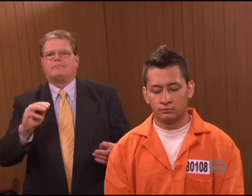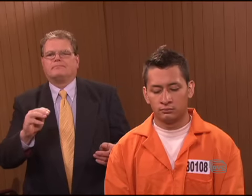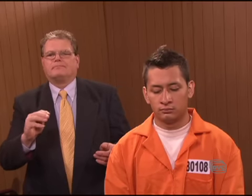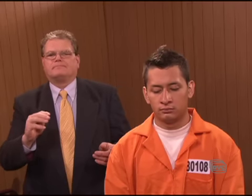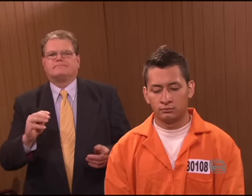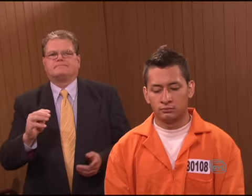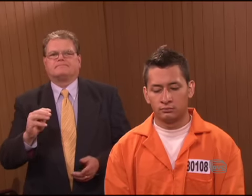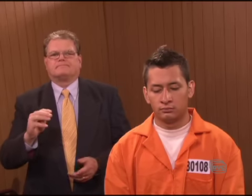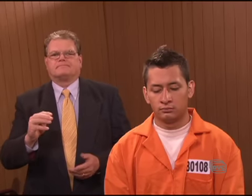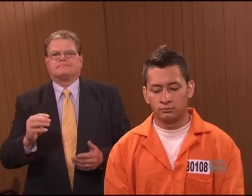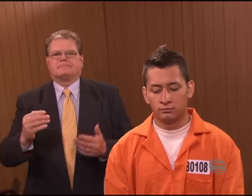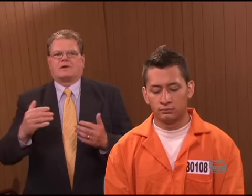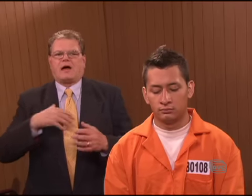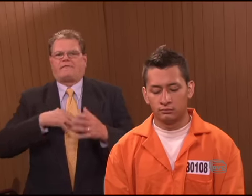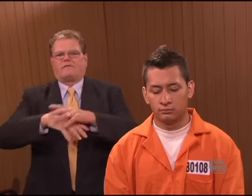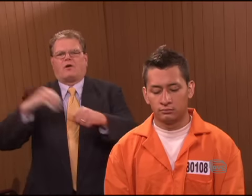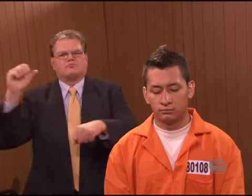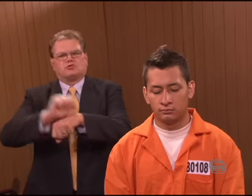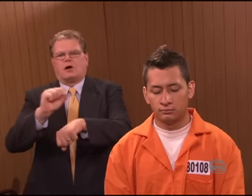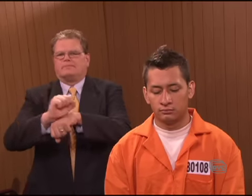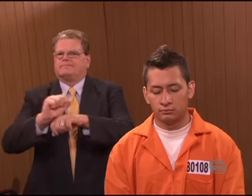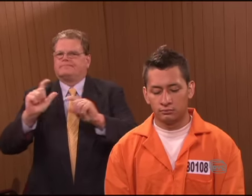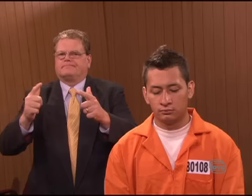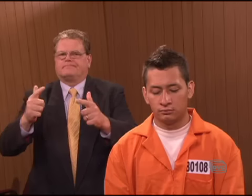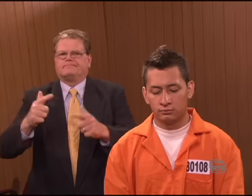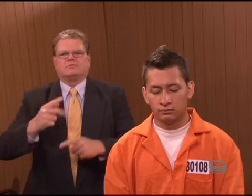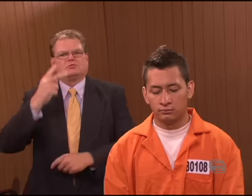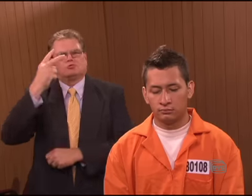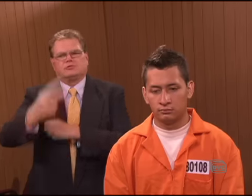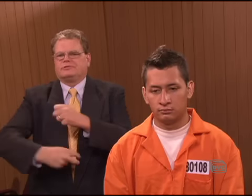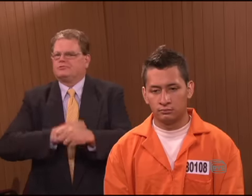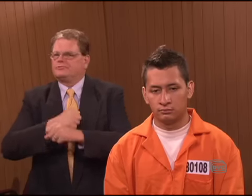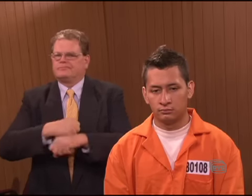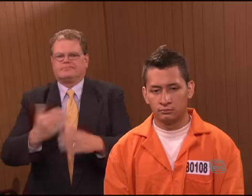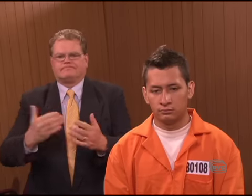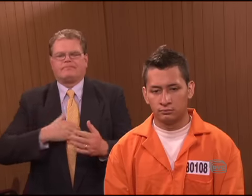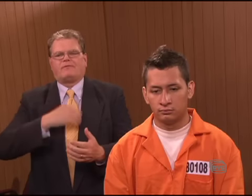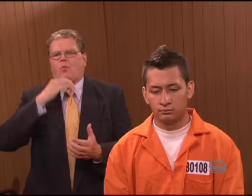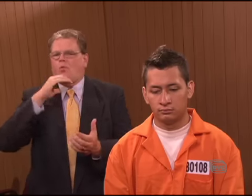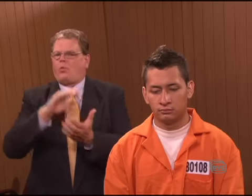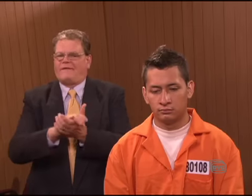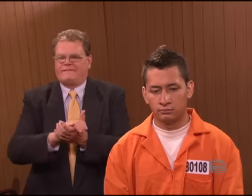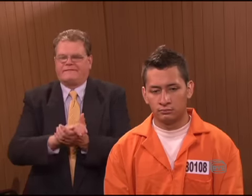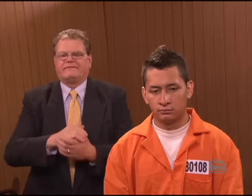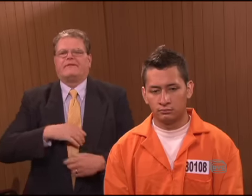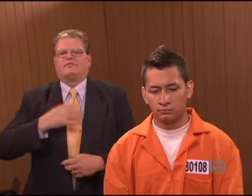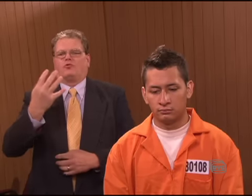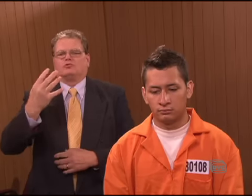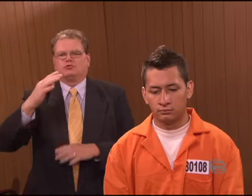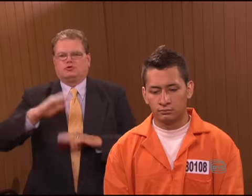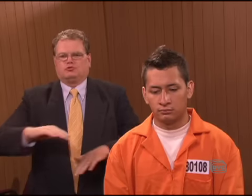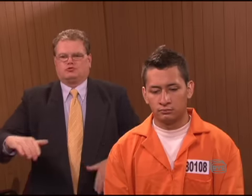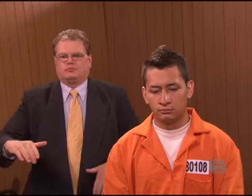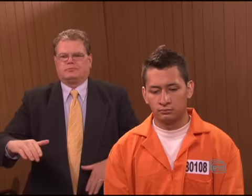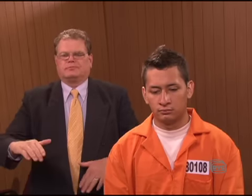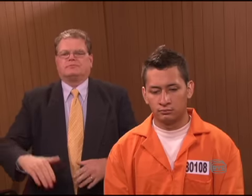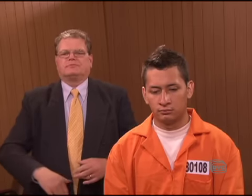Brian Graham is out of a job. He's had no job for two years, but he's got a wife and four children.